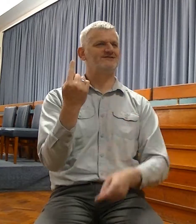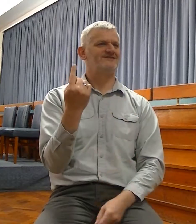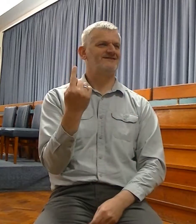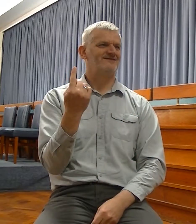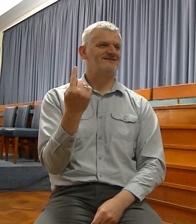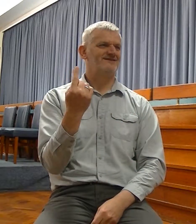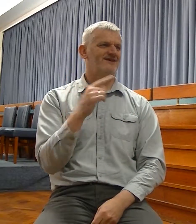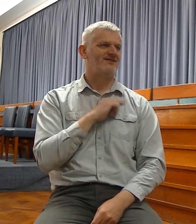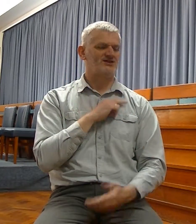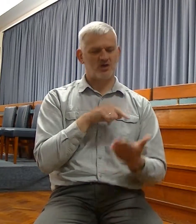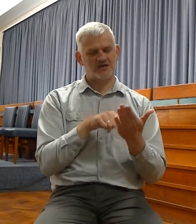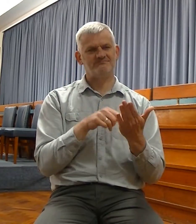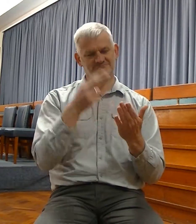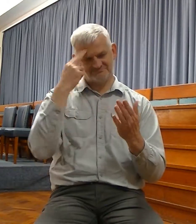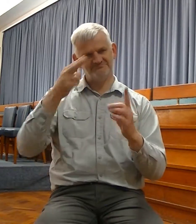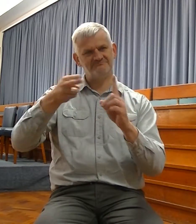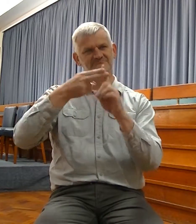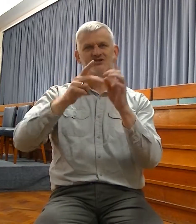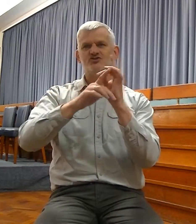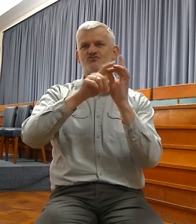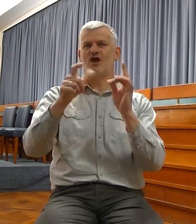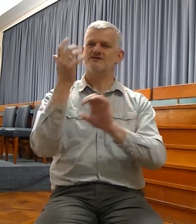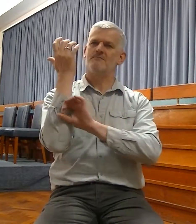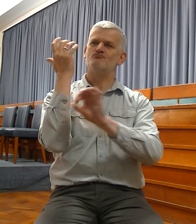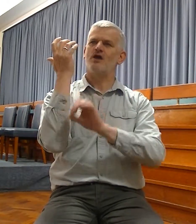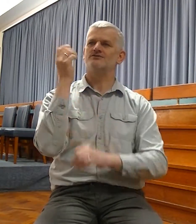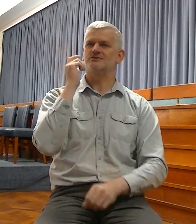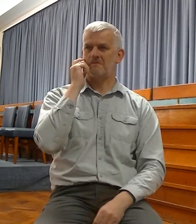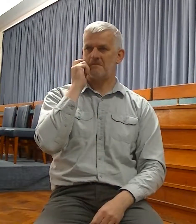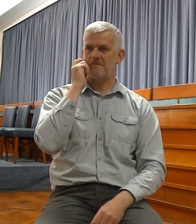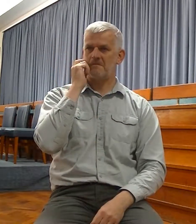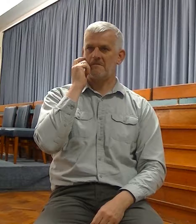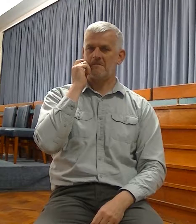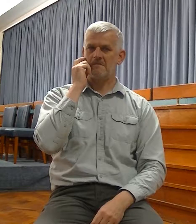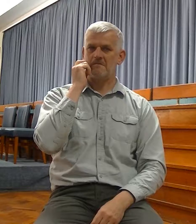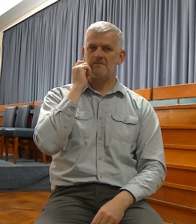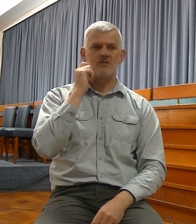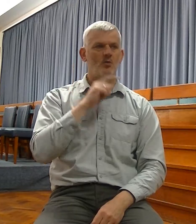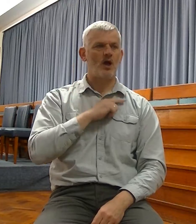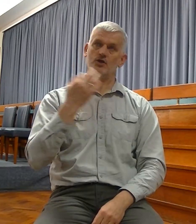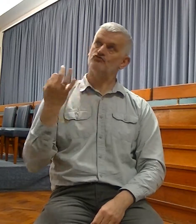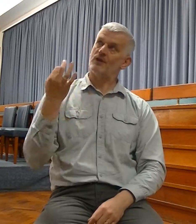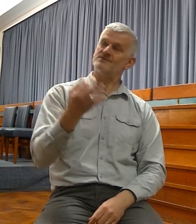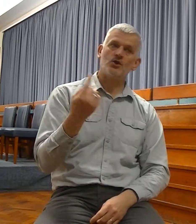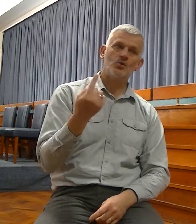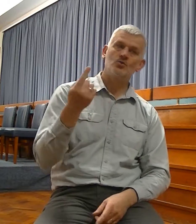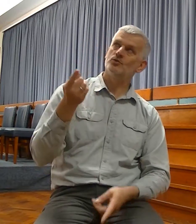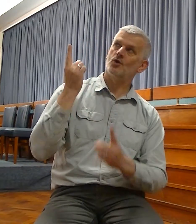why a name of Christ in prophecy is the branch. He's the representative of the Godhead.